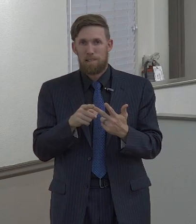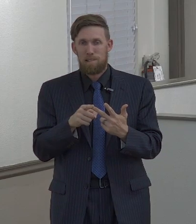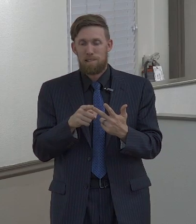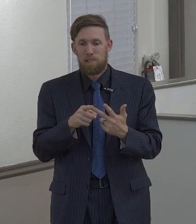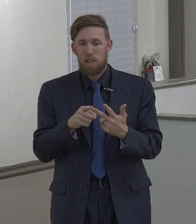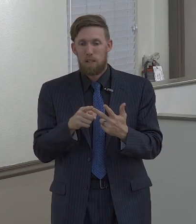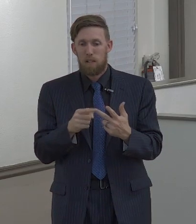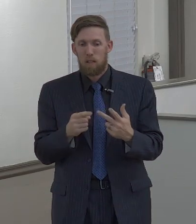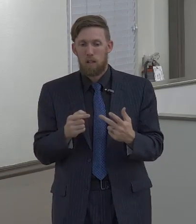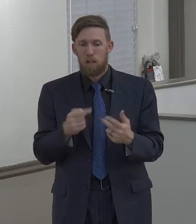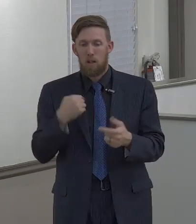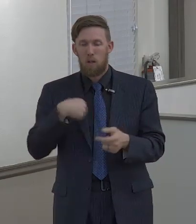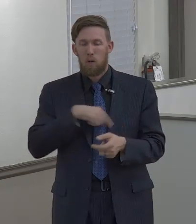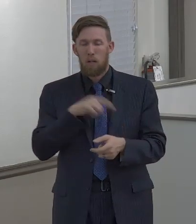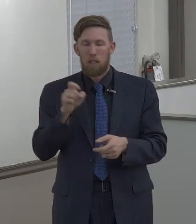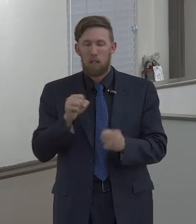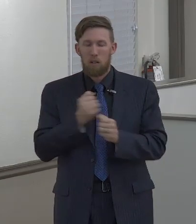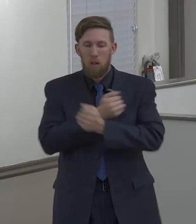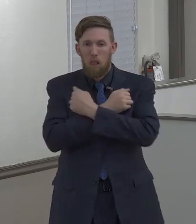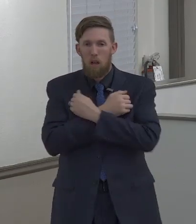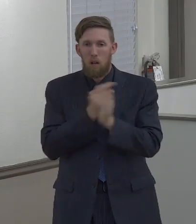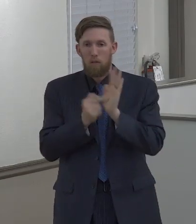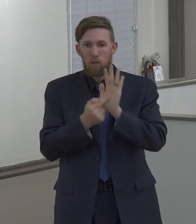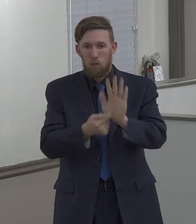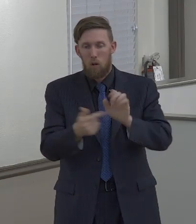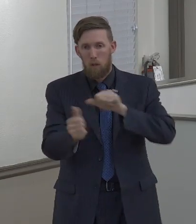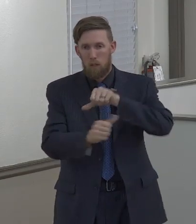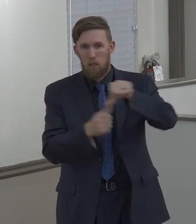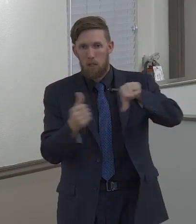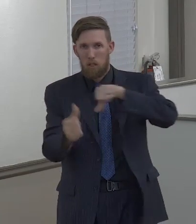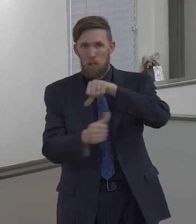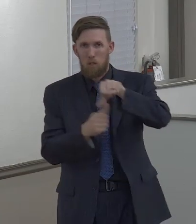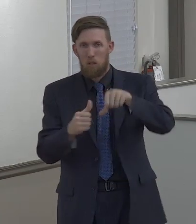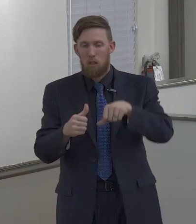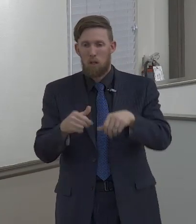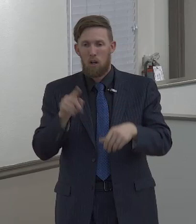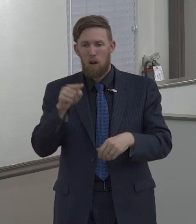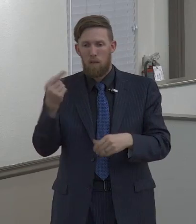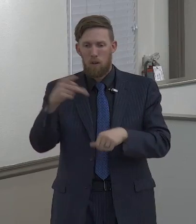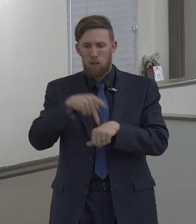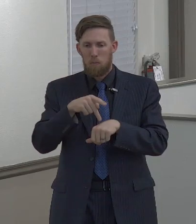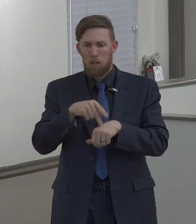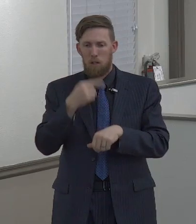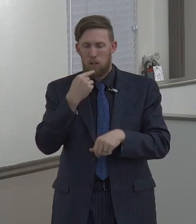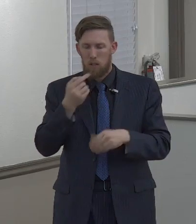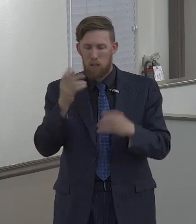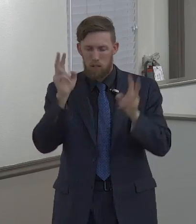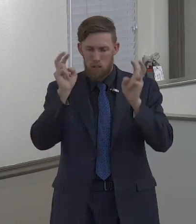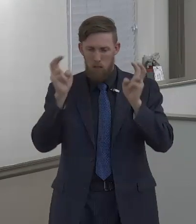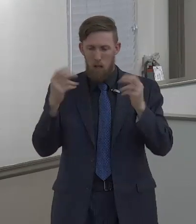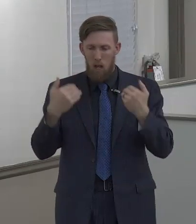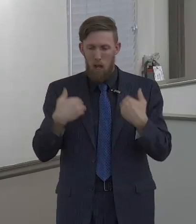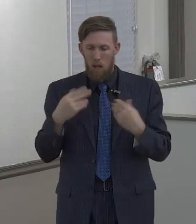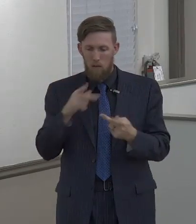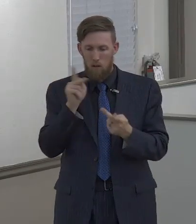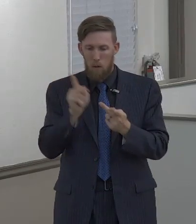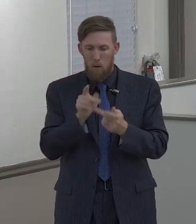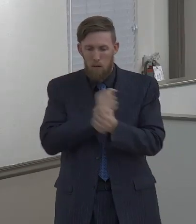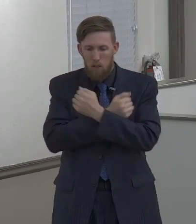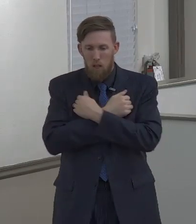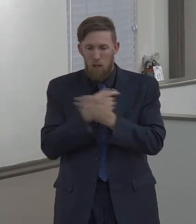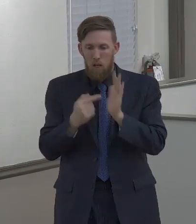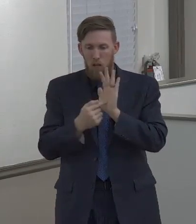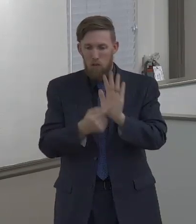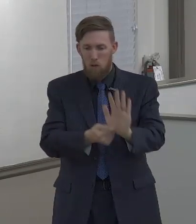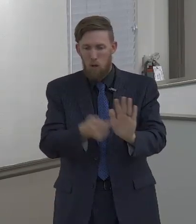and then towards each other 1 Peter 4 8 says and above all things